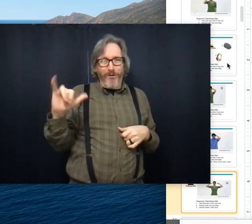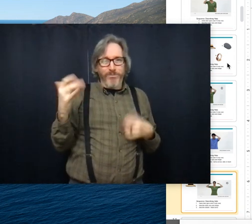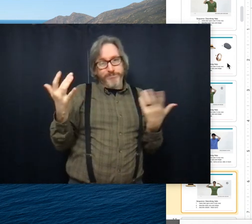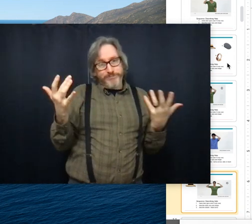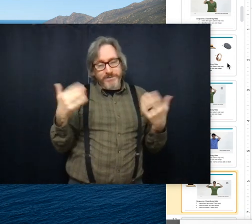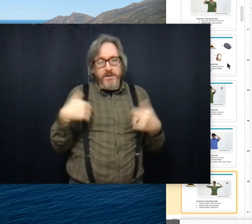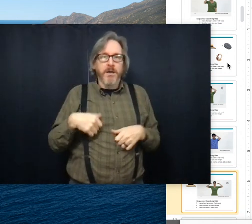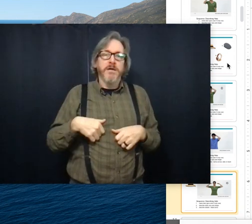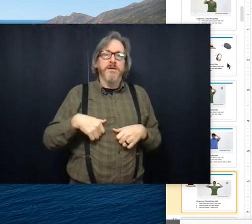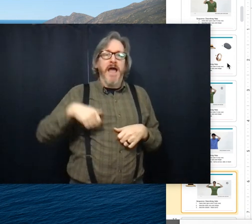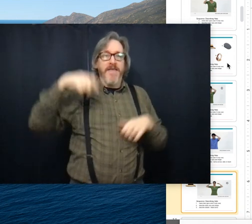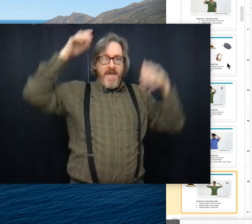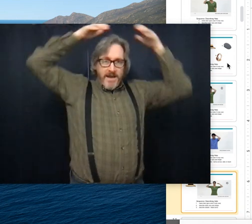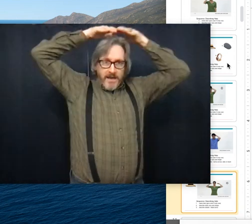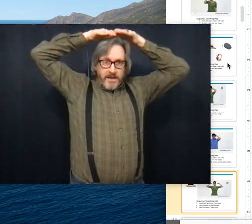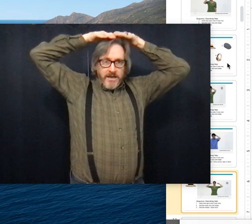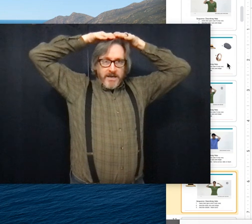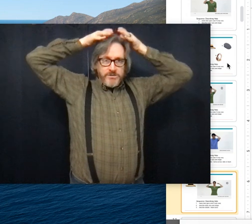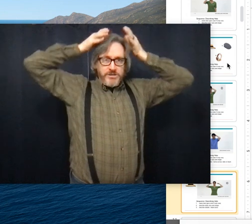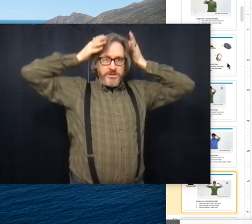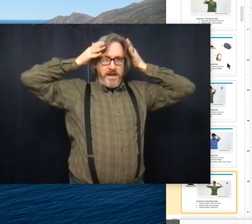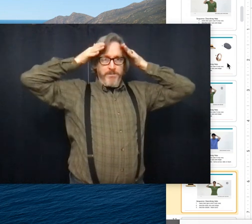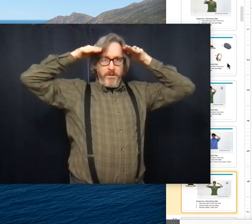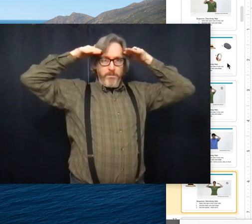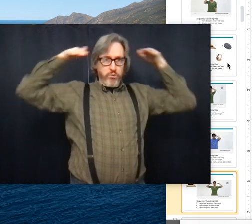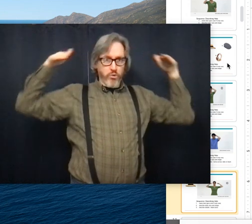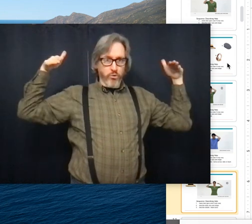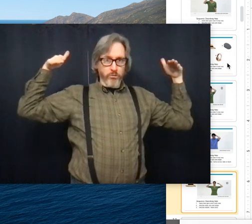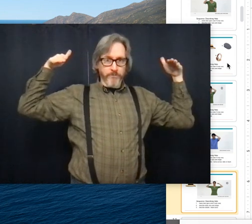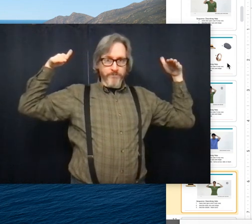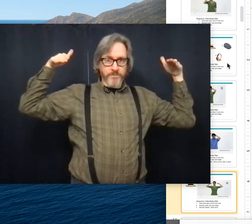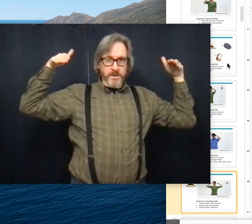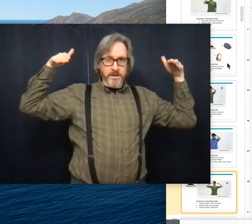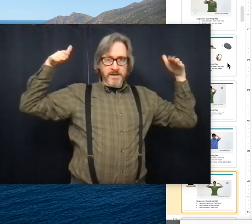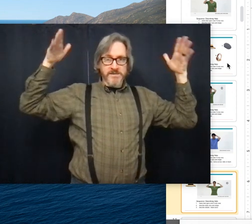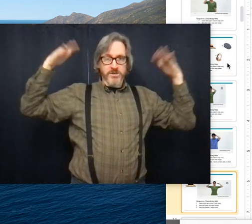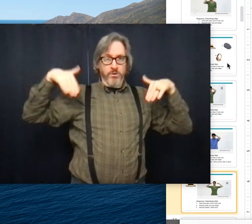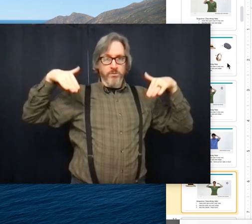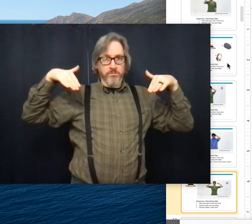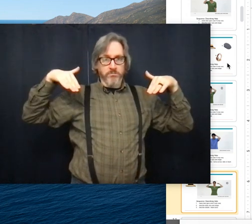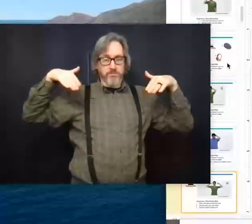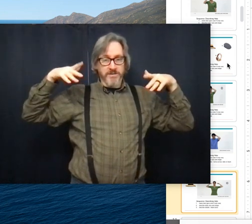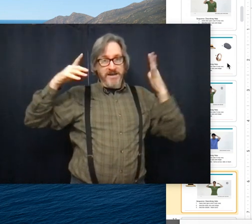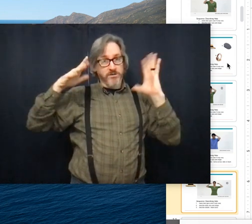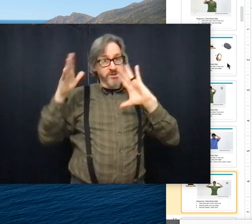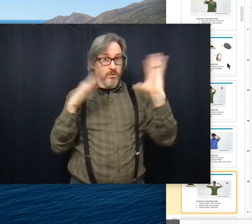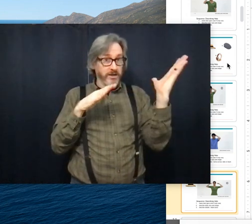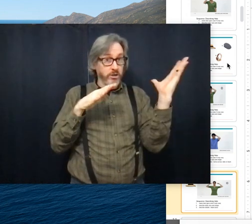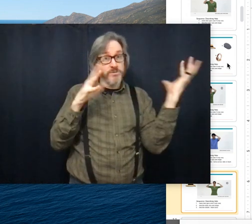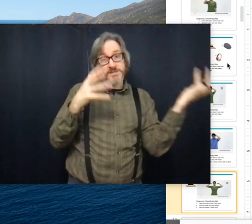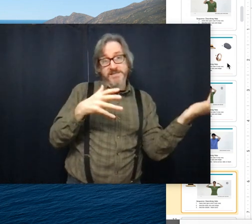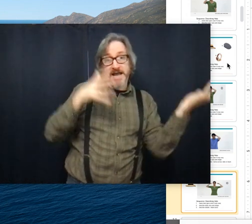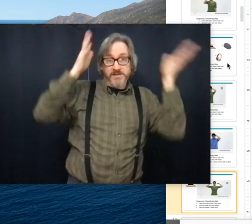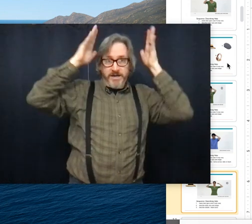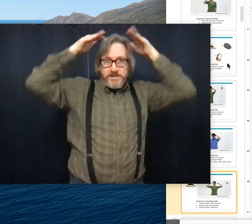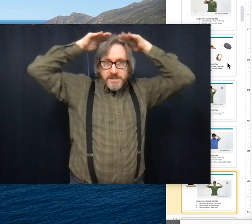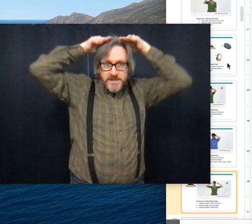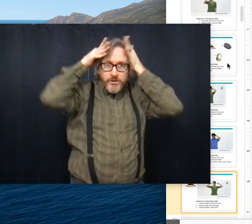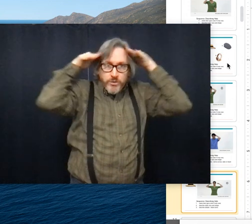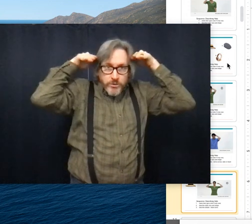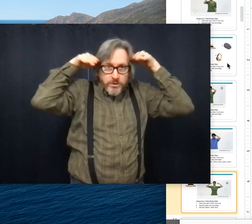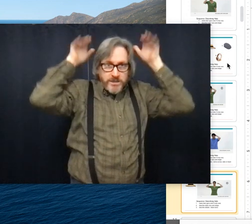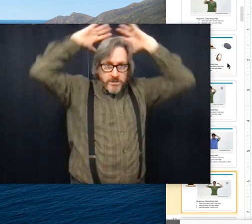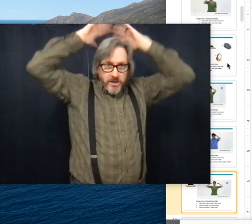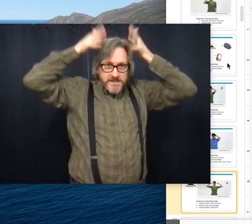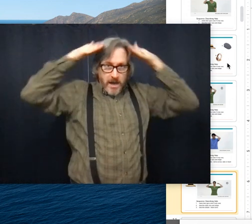yellow. And then here's the shape. brim, brim. So that also includes the size, right? Cause